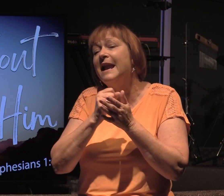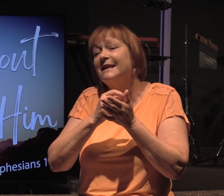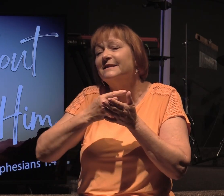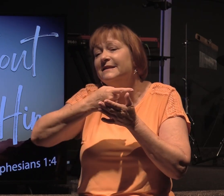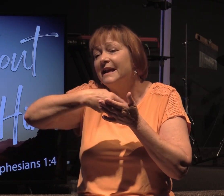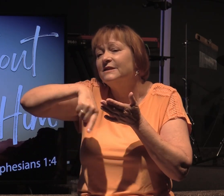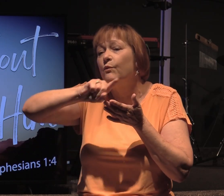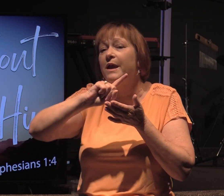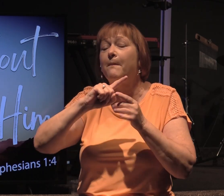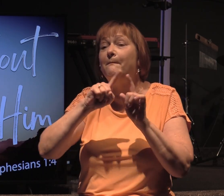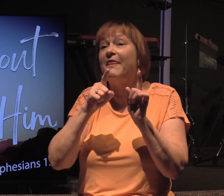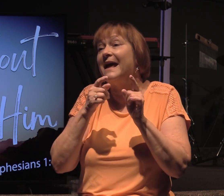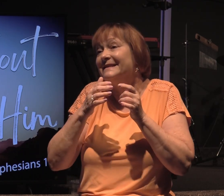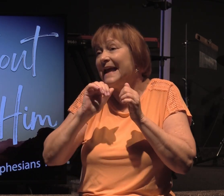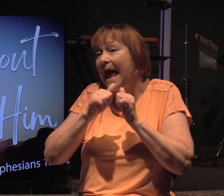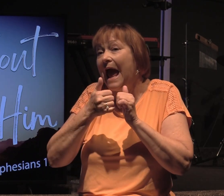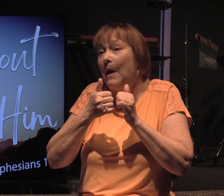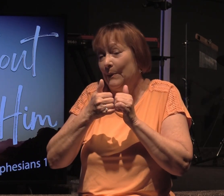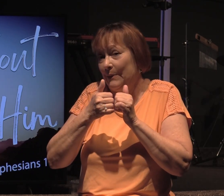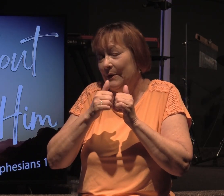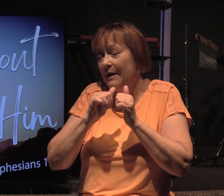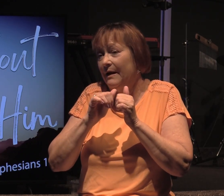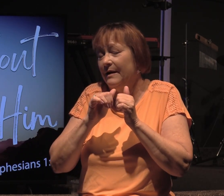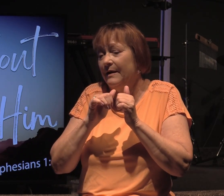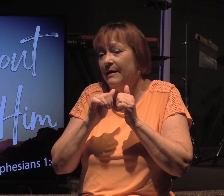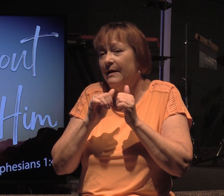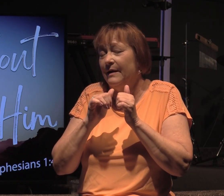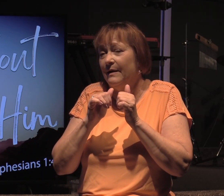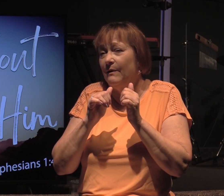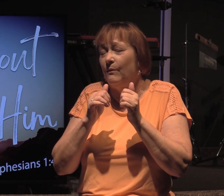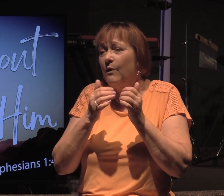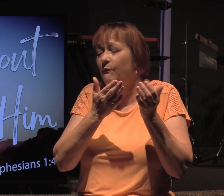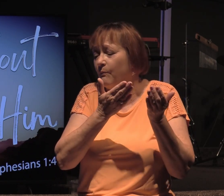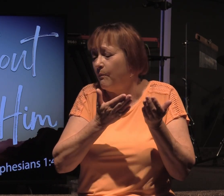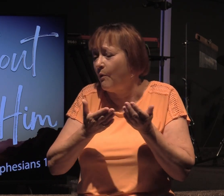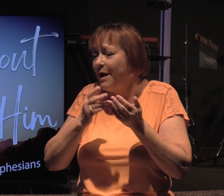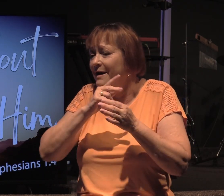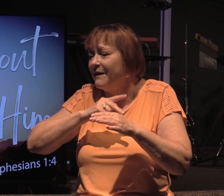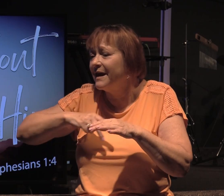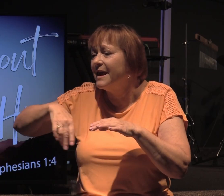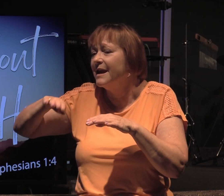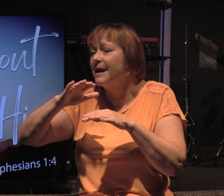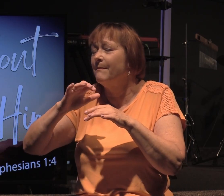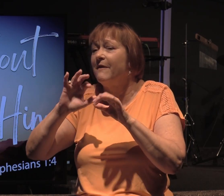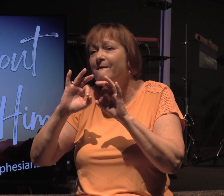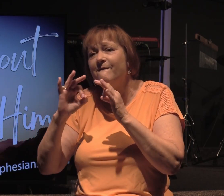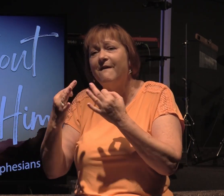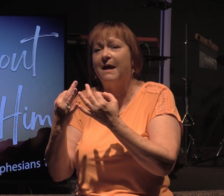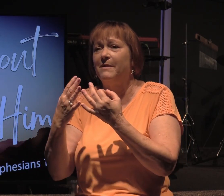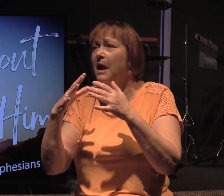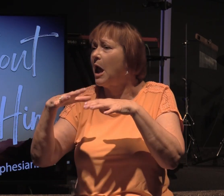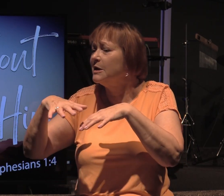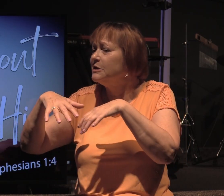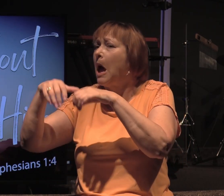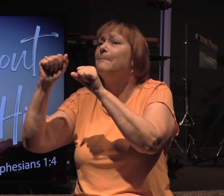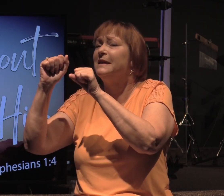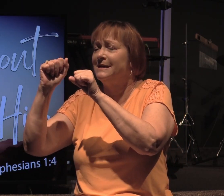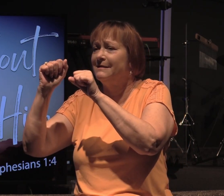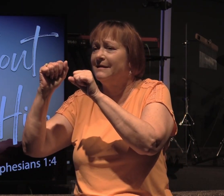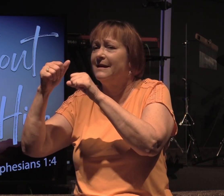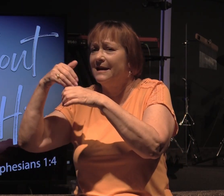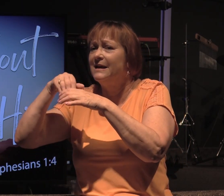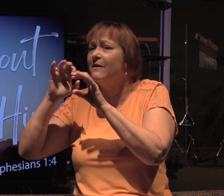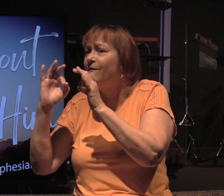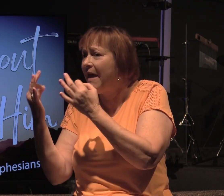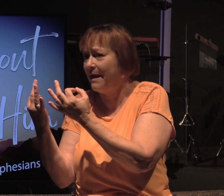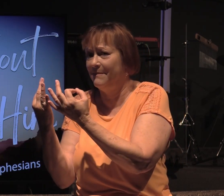that that's the method to where we've been brought into the kingdom, brought into the family, adopted, into